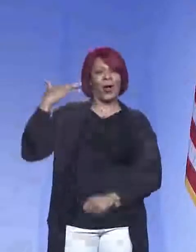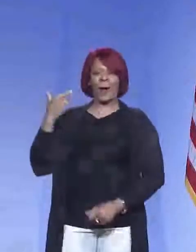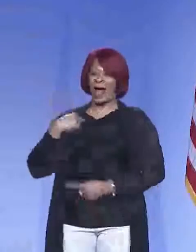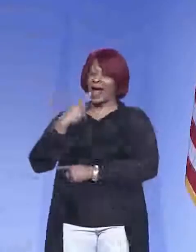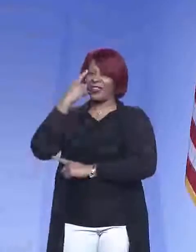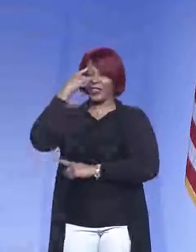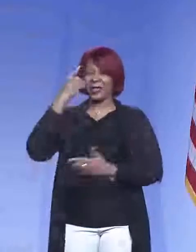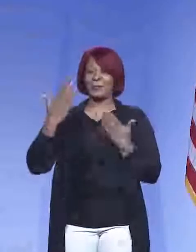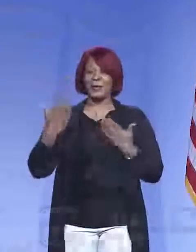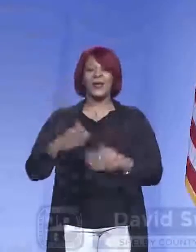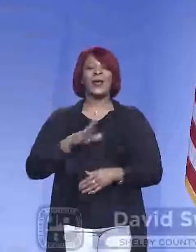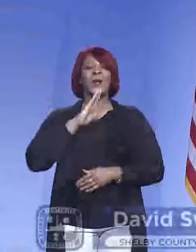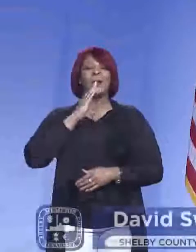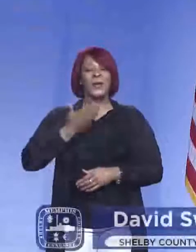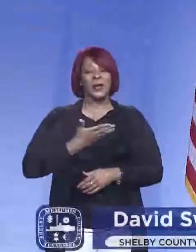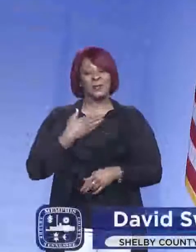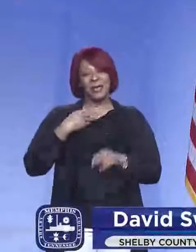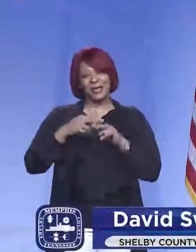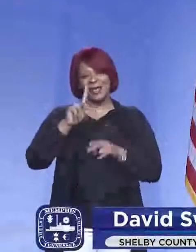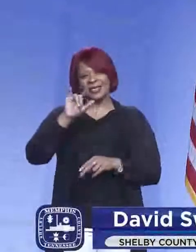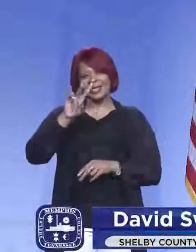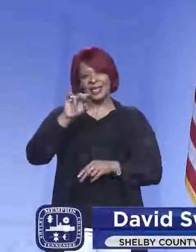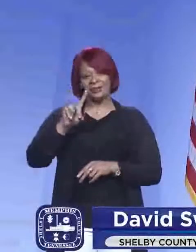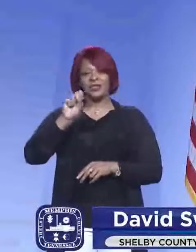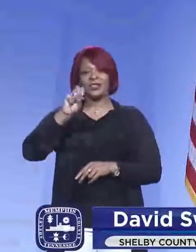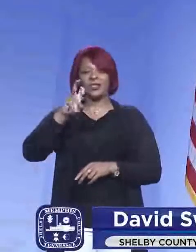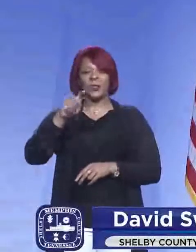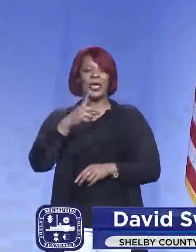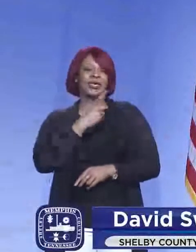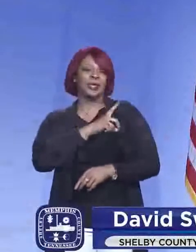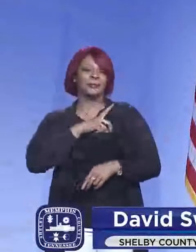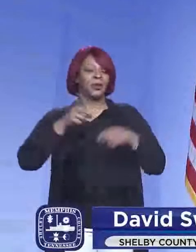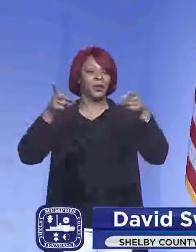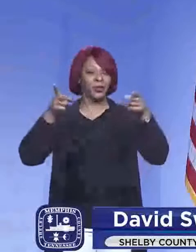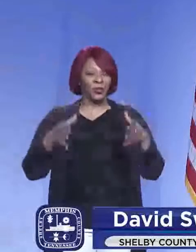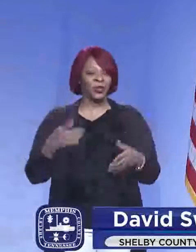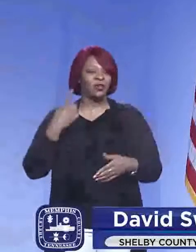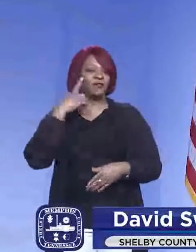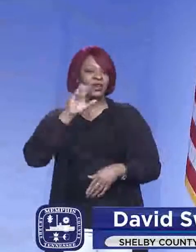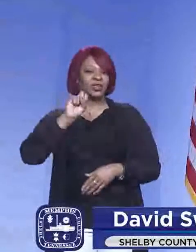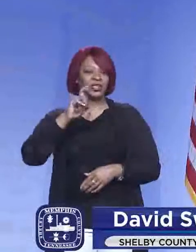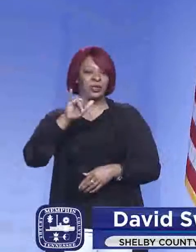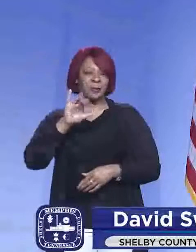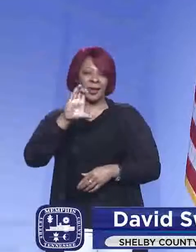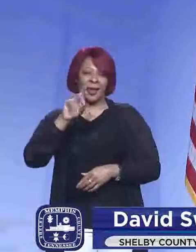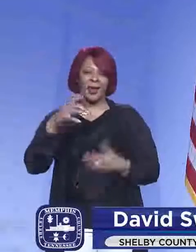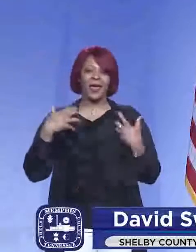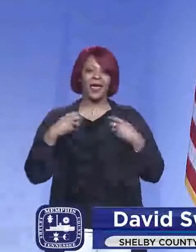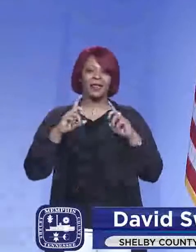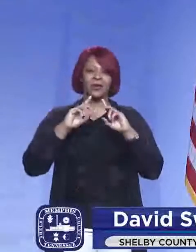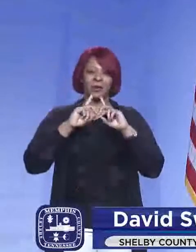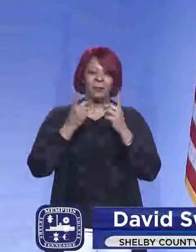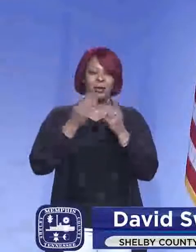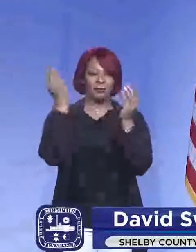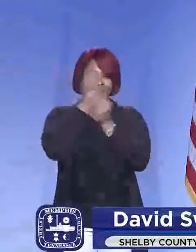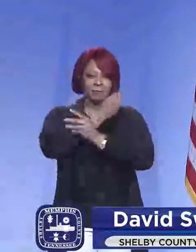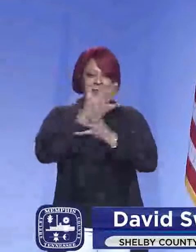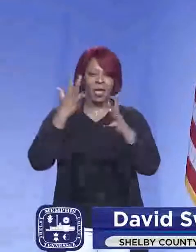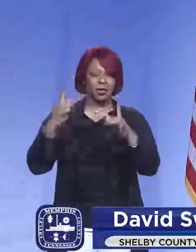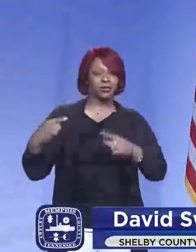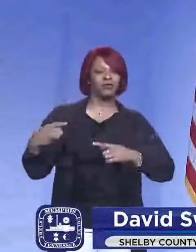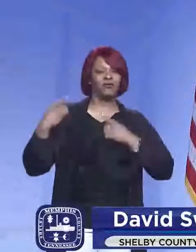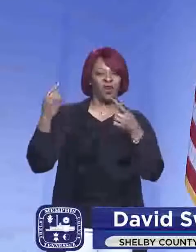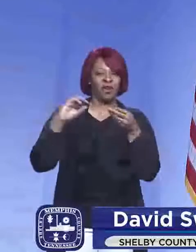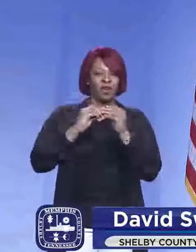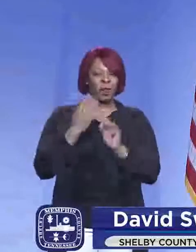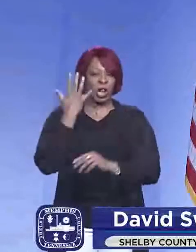welcome. I'm David Sweat. I'm Deputy Division Director for Shelby County Health Department, and I'm here to give you an update on where we stand as far as the